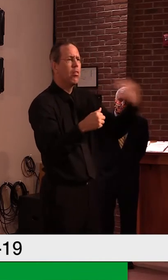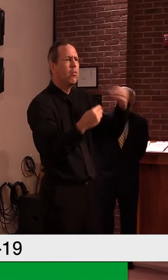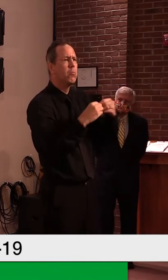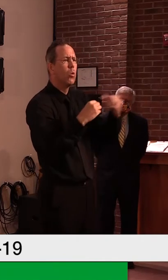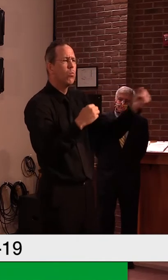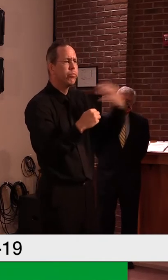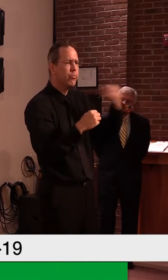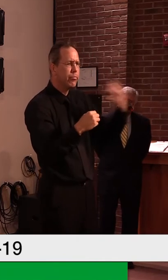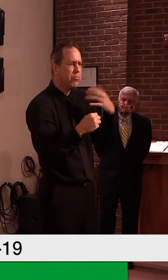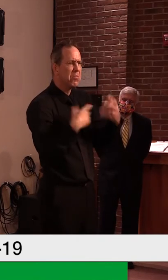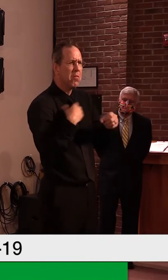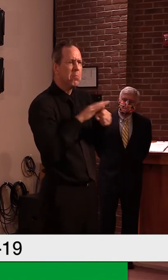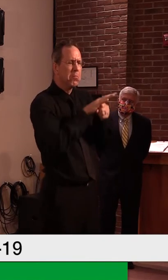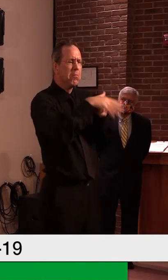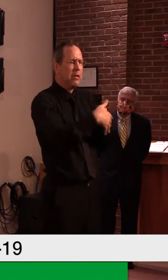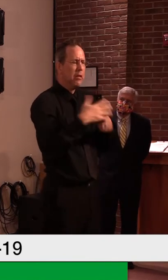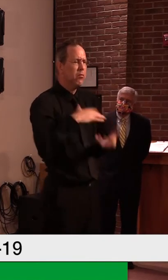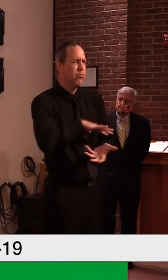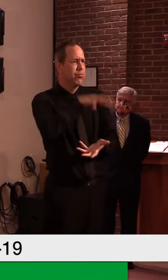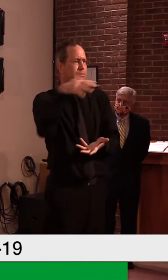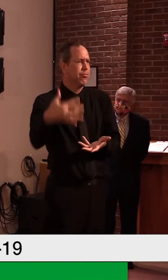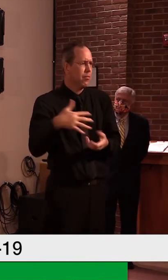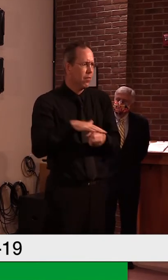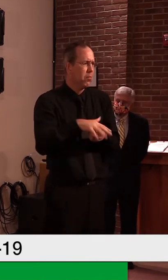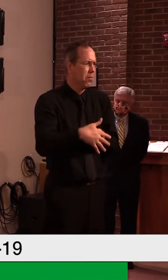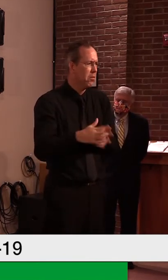I'm comfortable with where we're at, at this point in time.